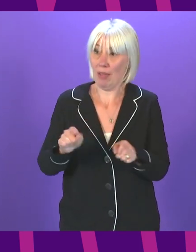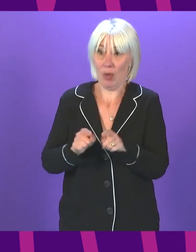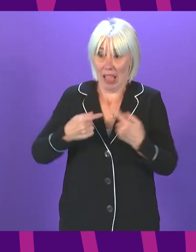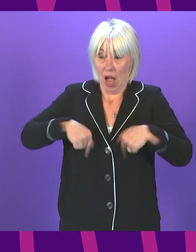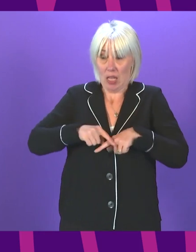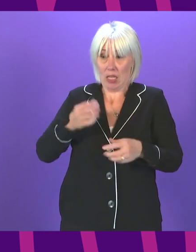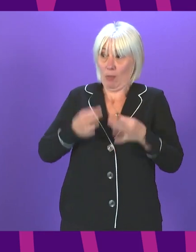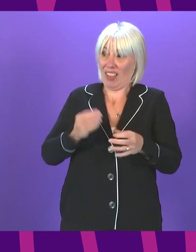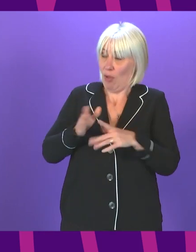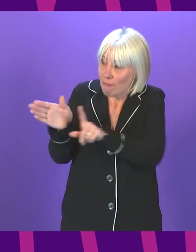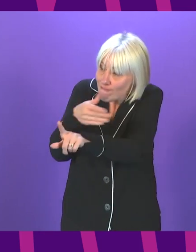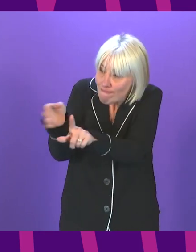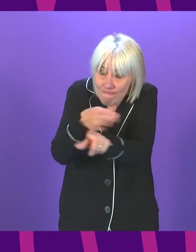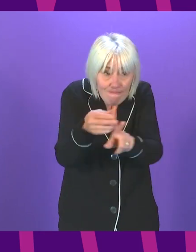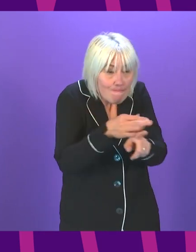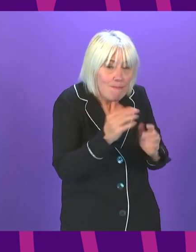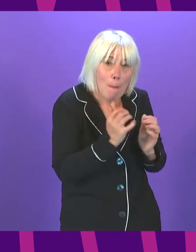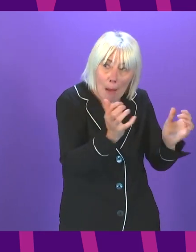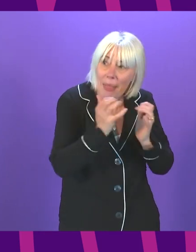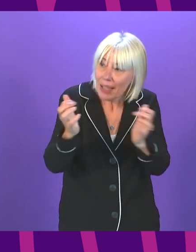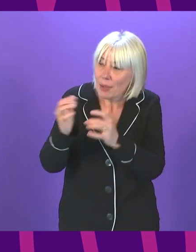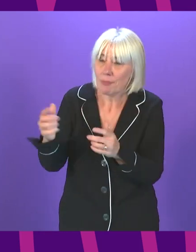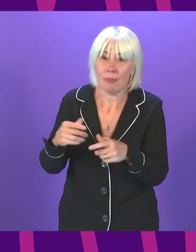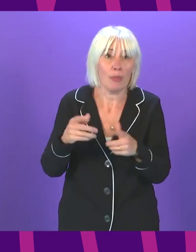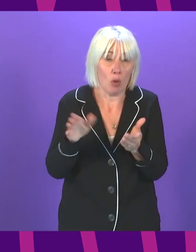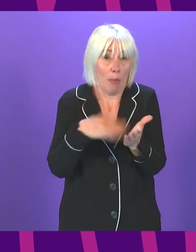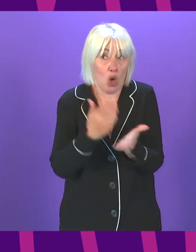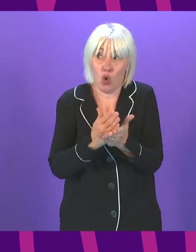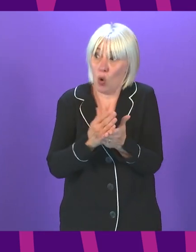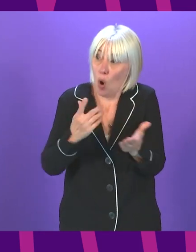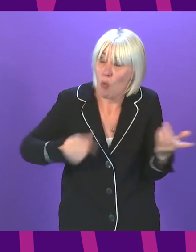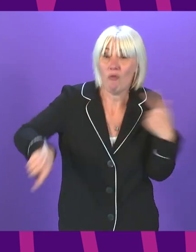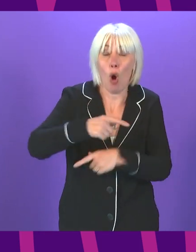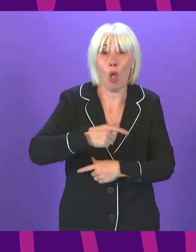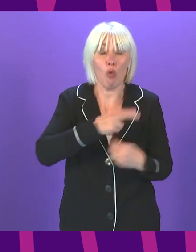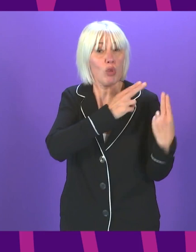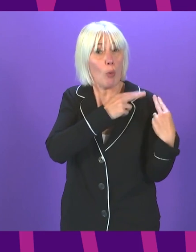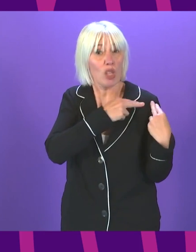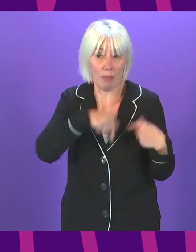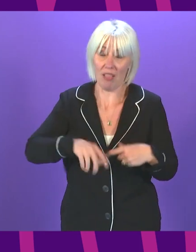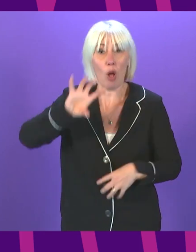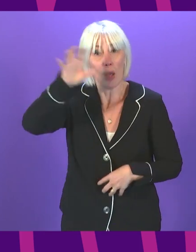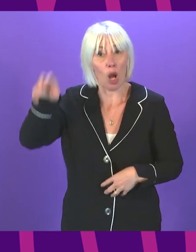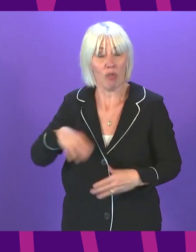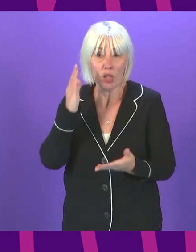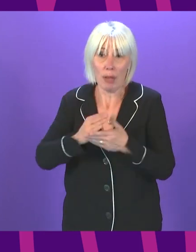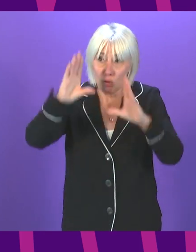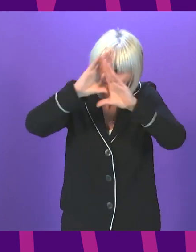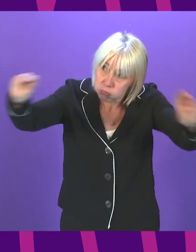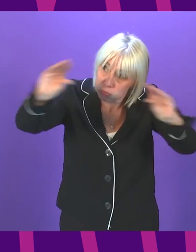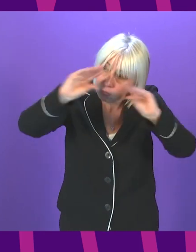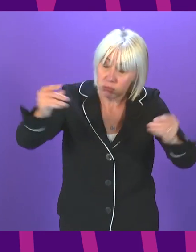public to do likewise. But all of us across the chamber, as the collective leadership of the country, have a role to make sure that we are getting these messages across.